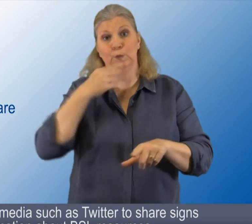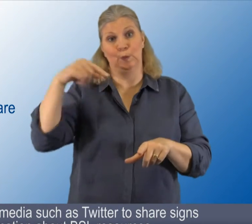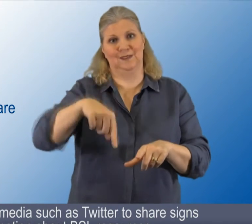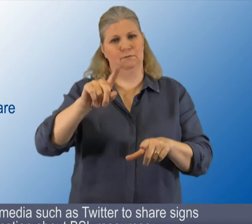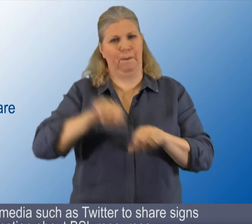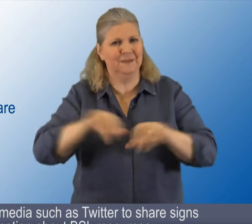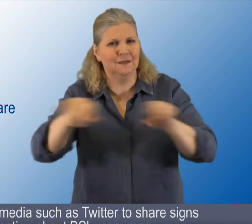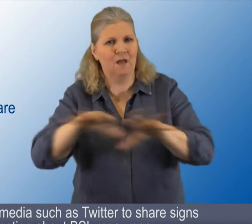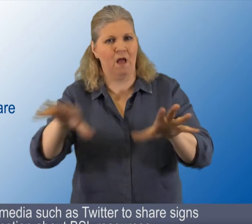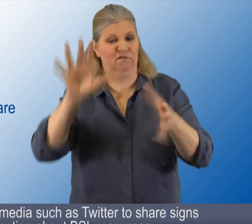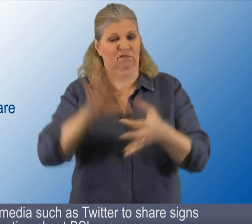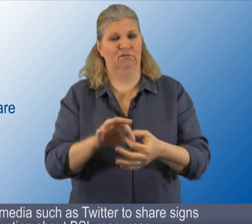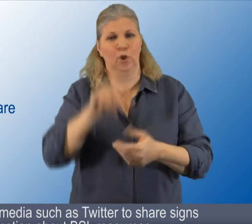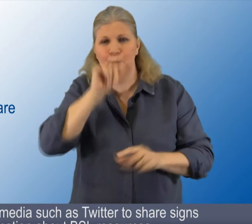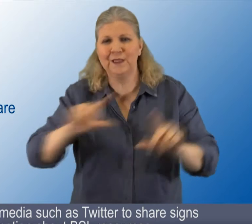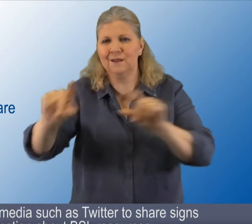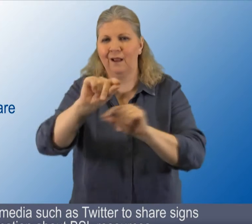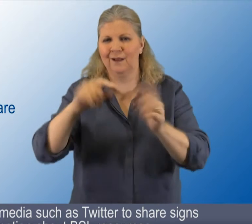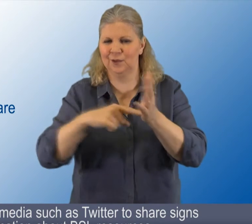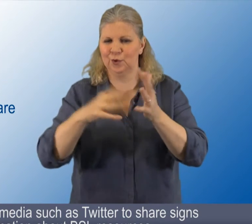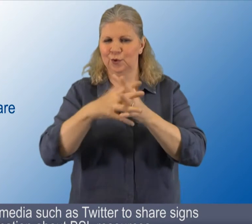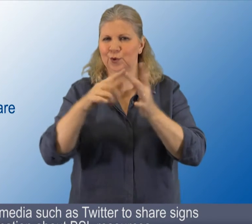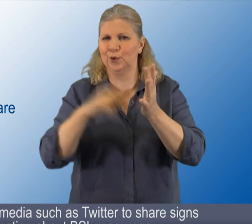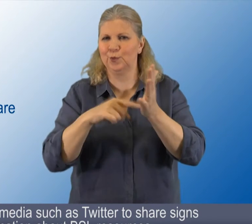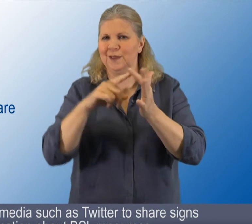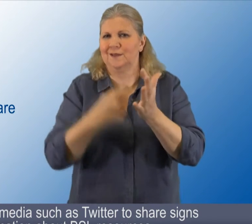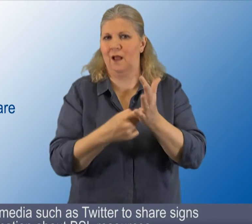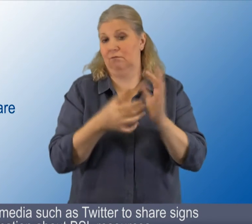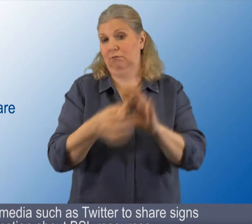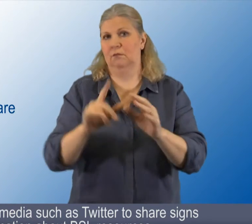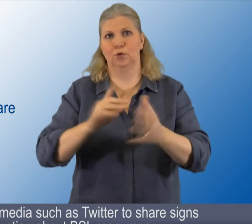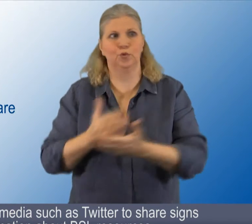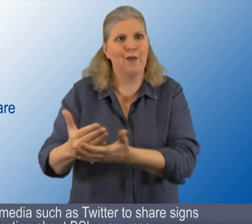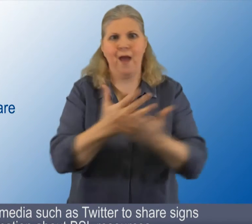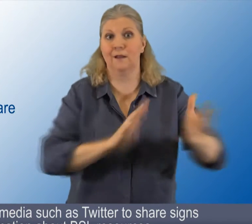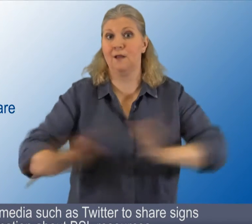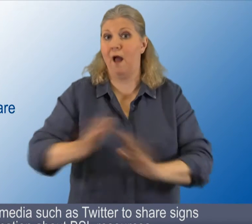Continue to use media such as Twitter to share signs or information about BSL resources